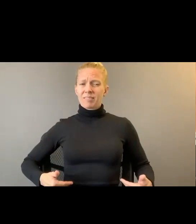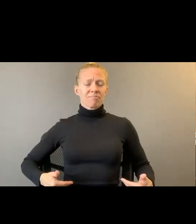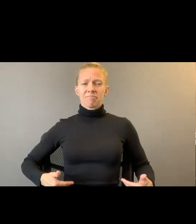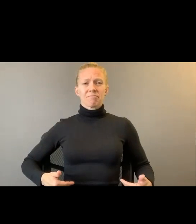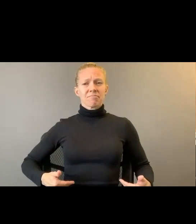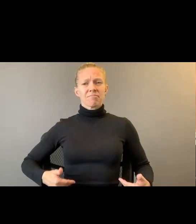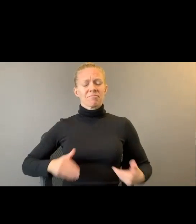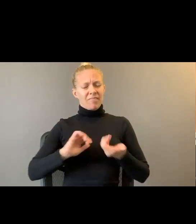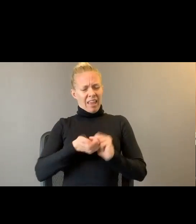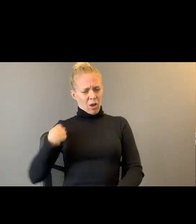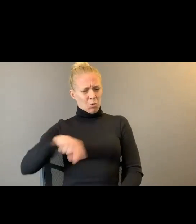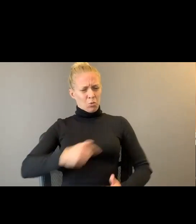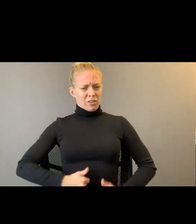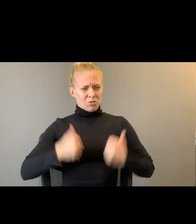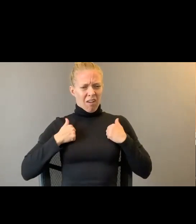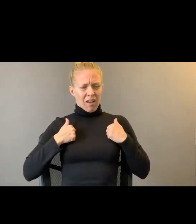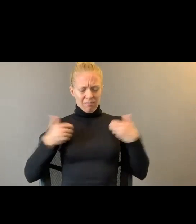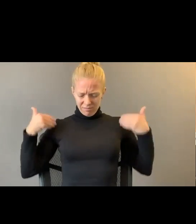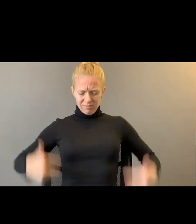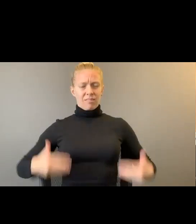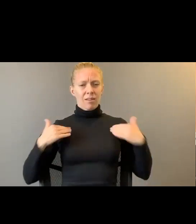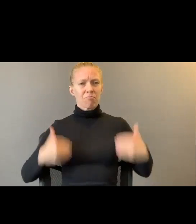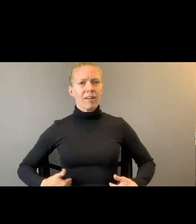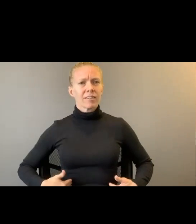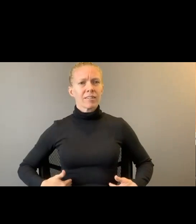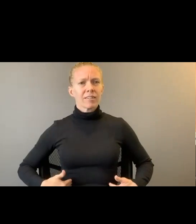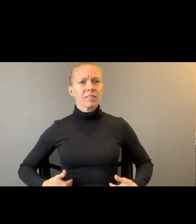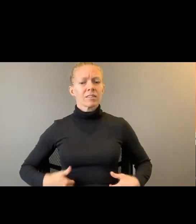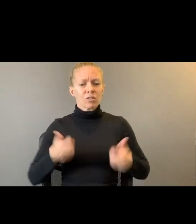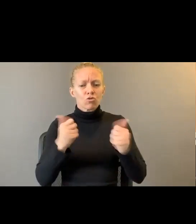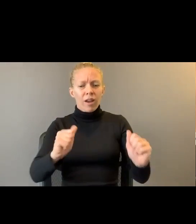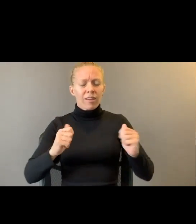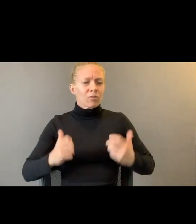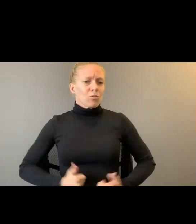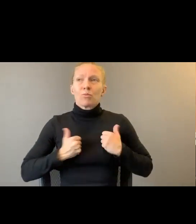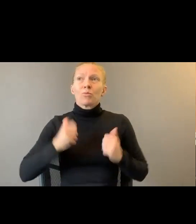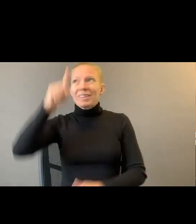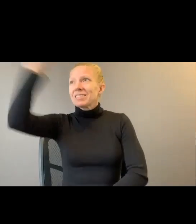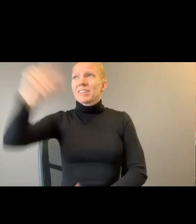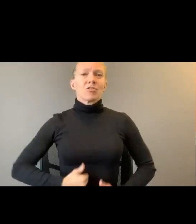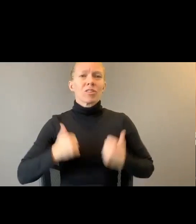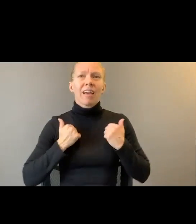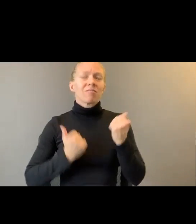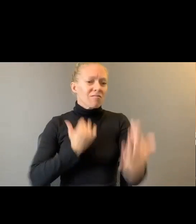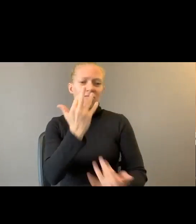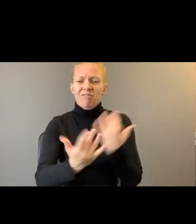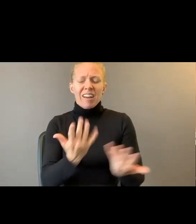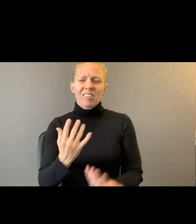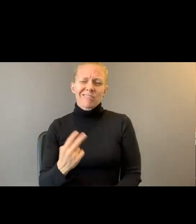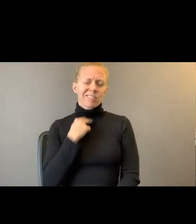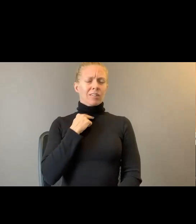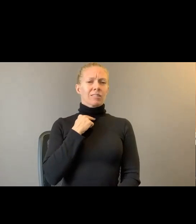body. Trying to be intelligent life. Fireball struck and stuck. I study the crows who know this.